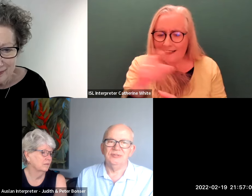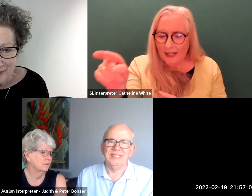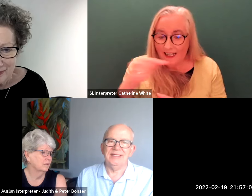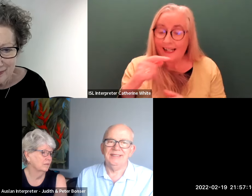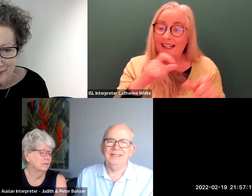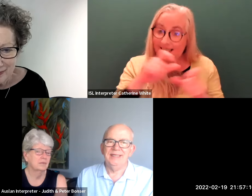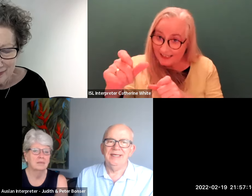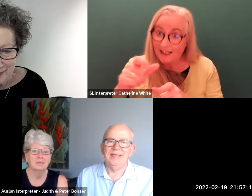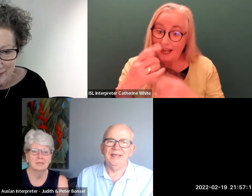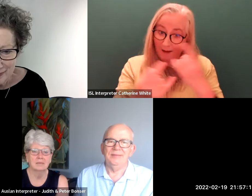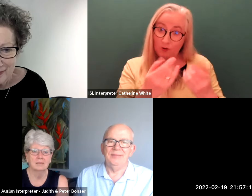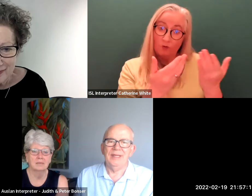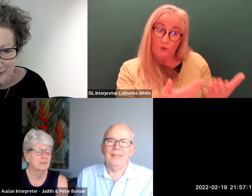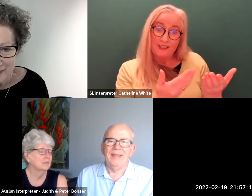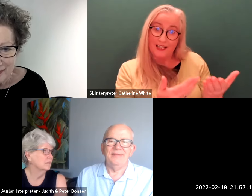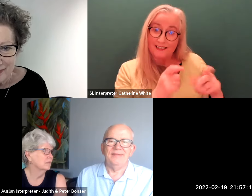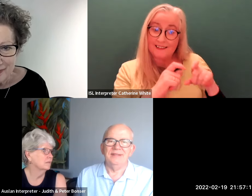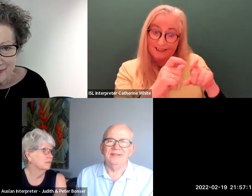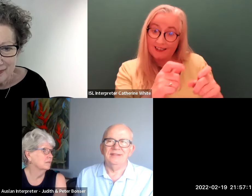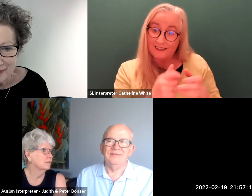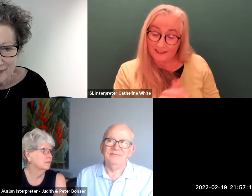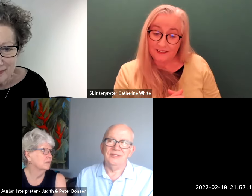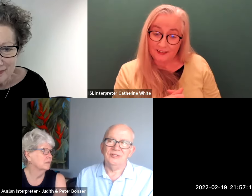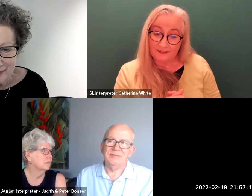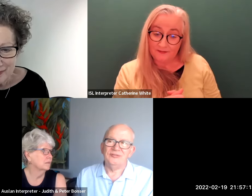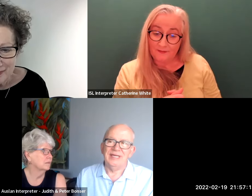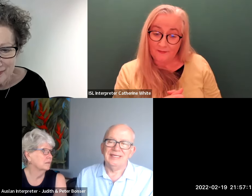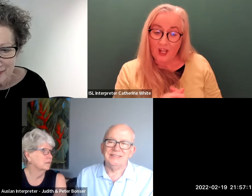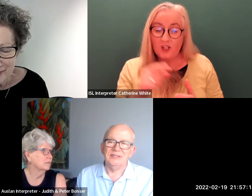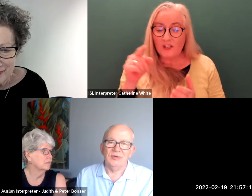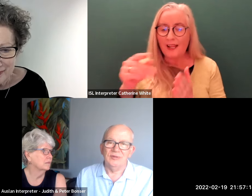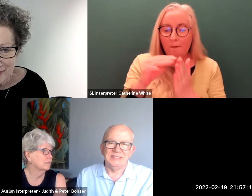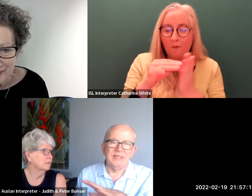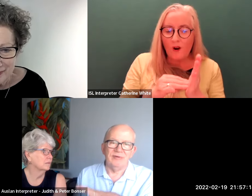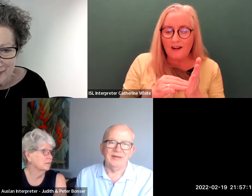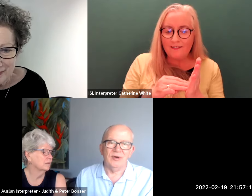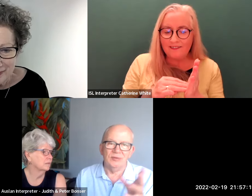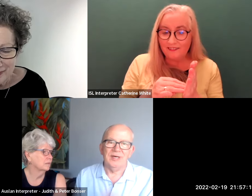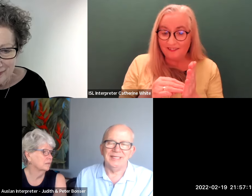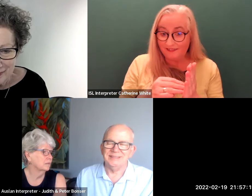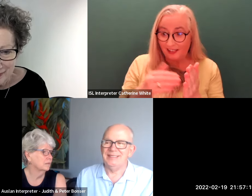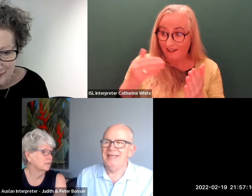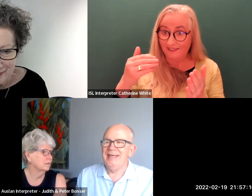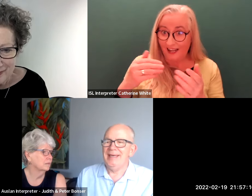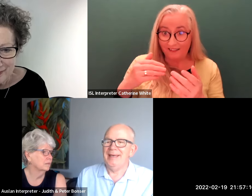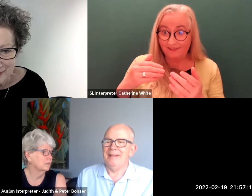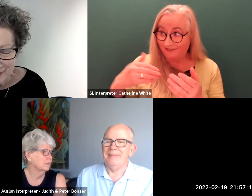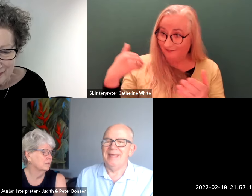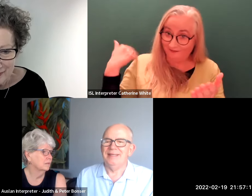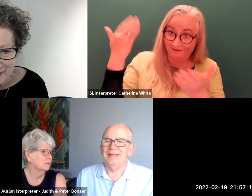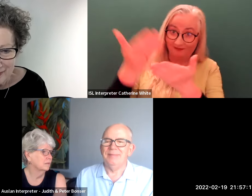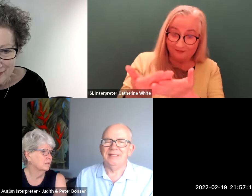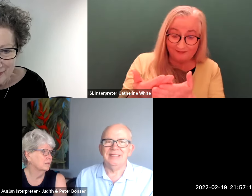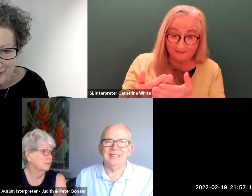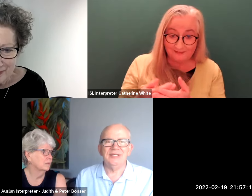still true today um the the documentary last or has been around quite a while as i said um